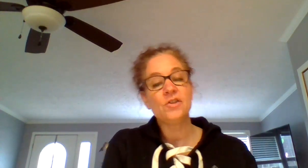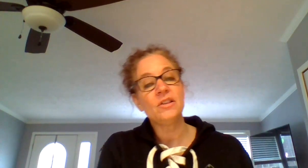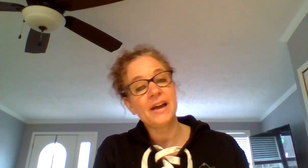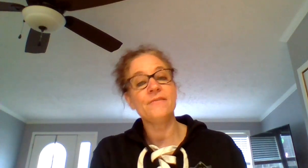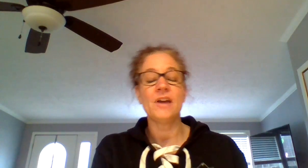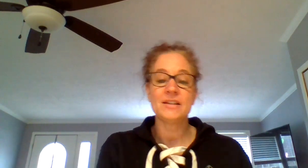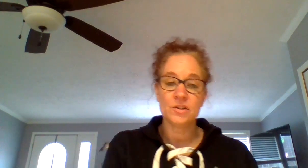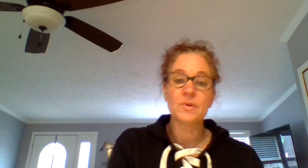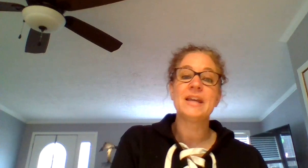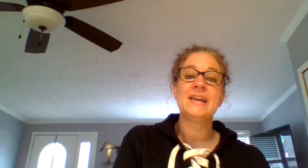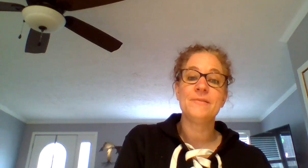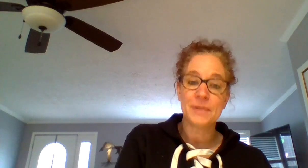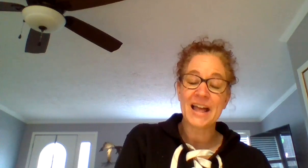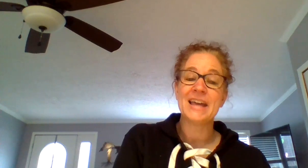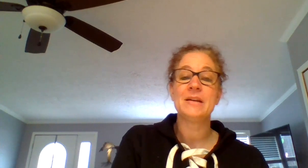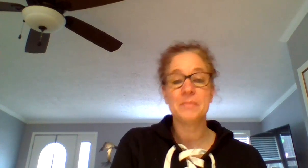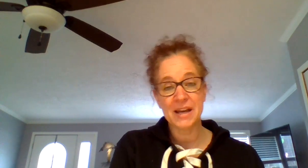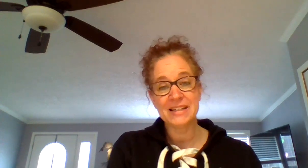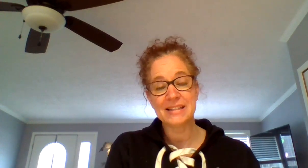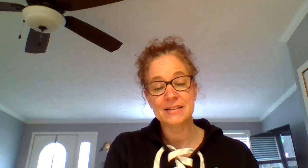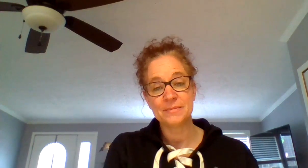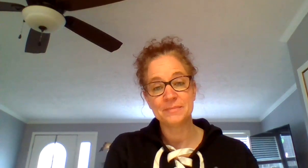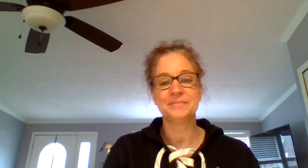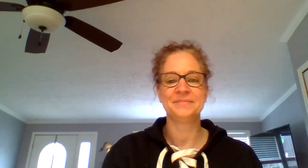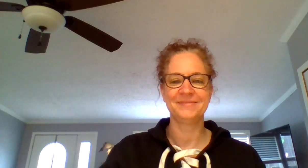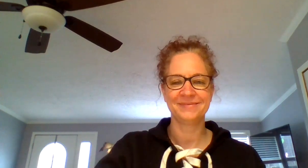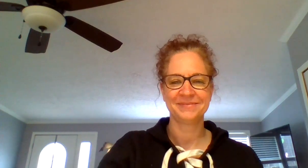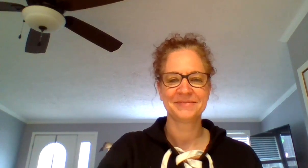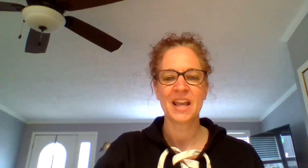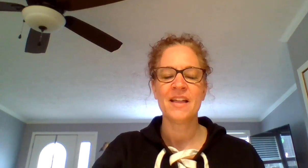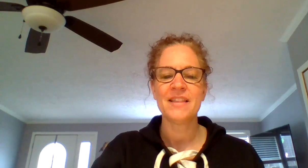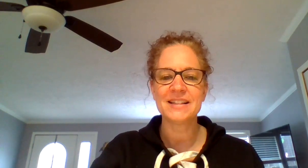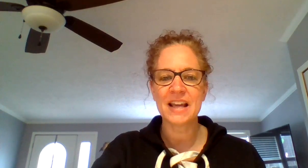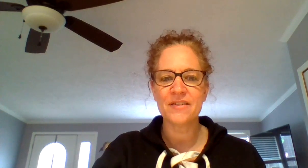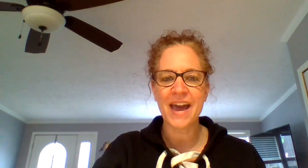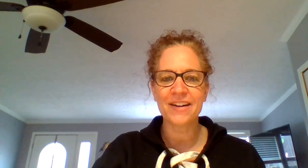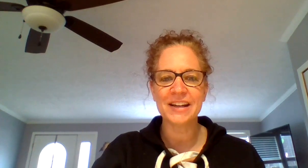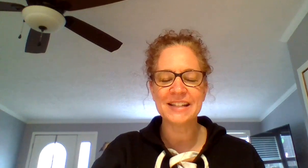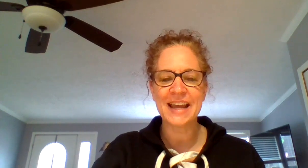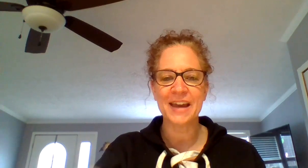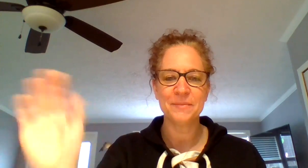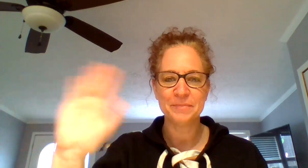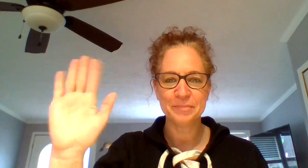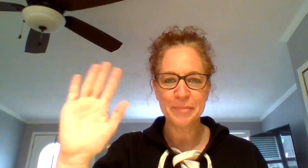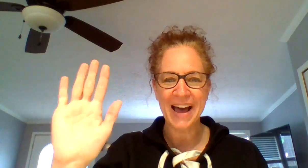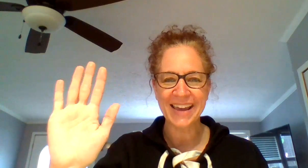your life as three blind mice? That's the end of Haggerty today. Bye. Bye.